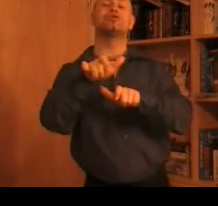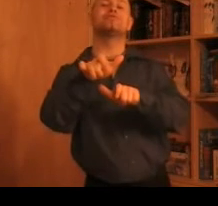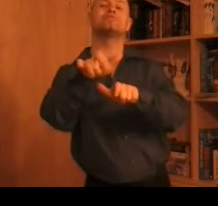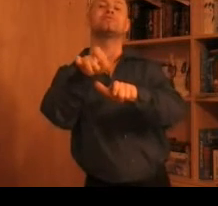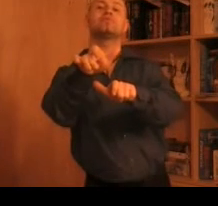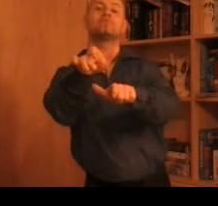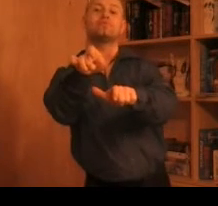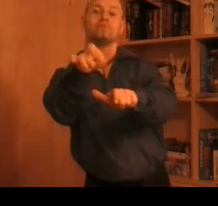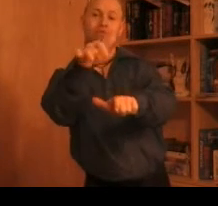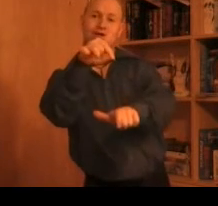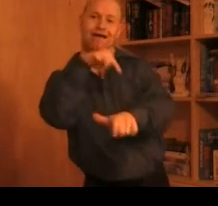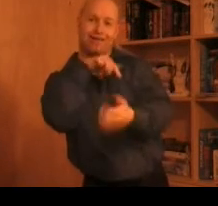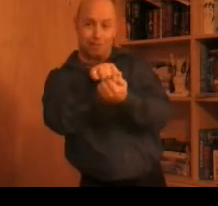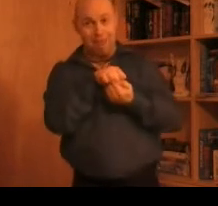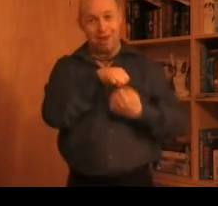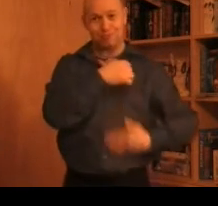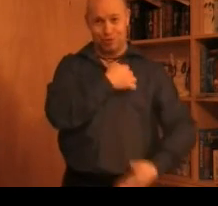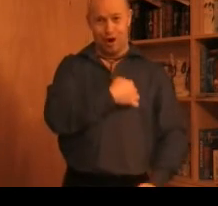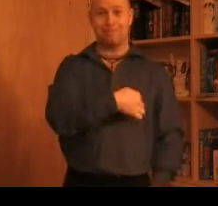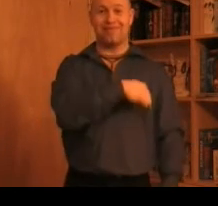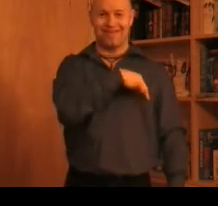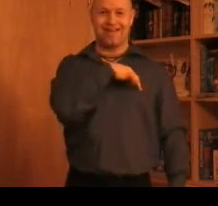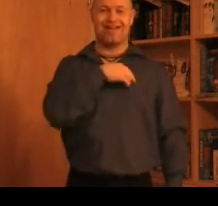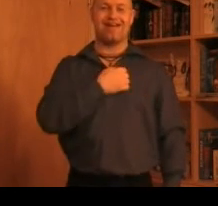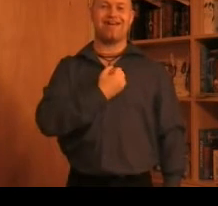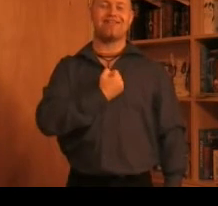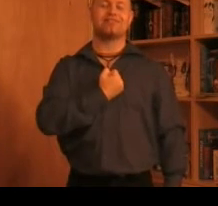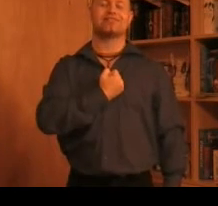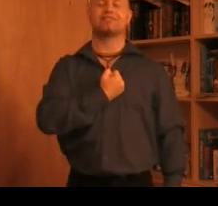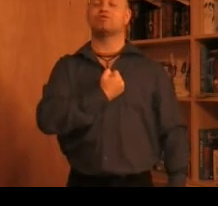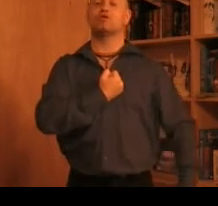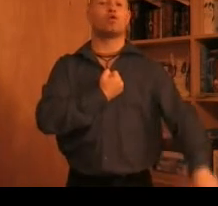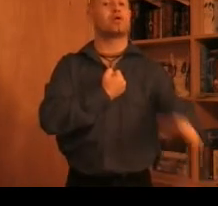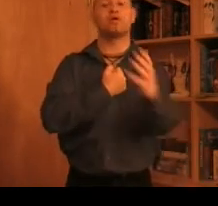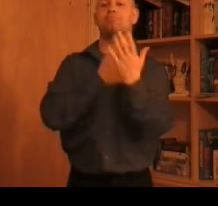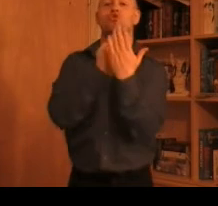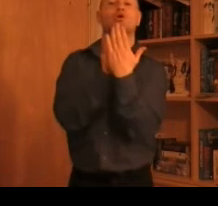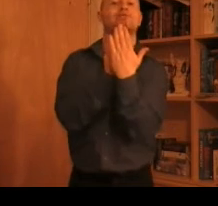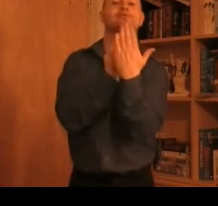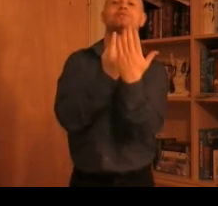I kept my promise Don't keep your dreams